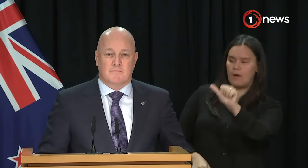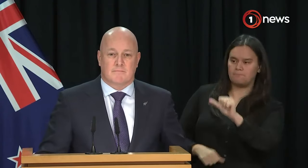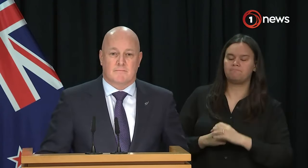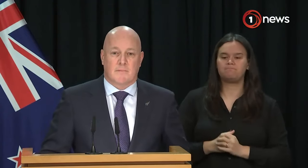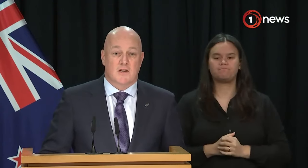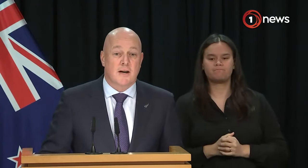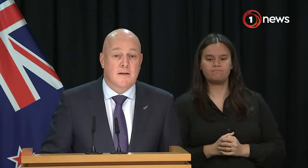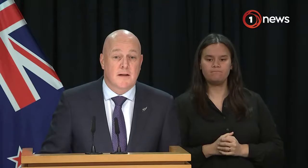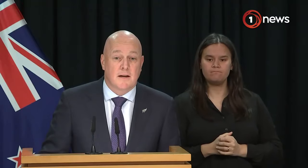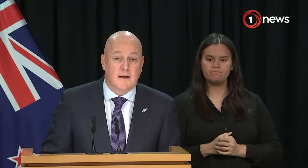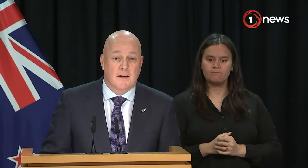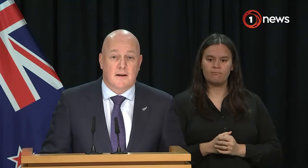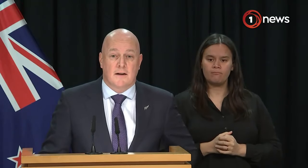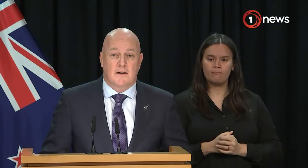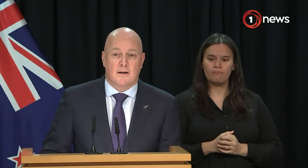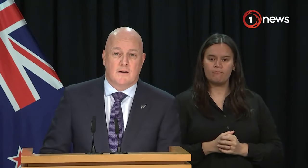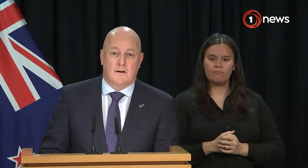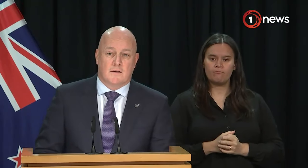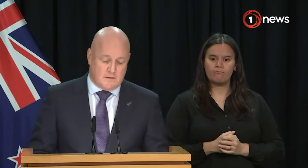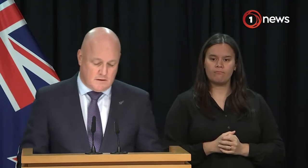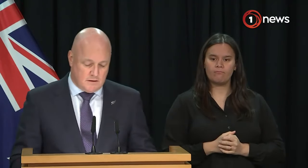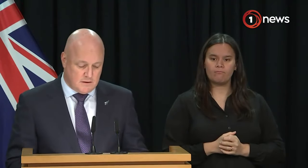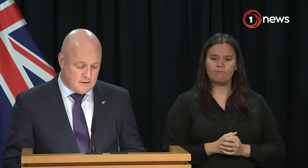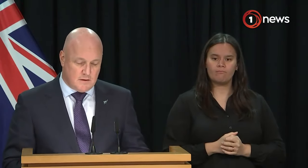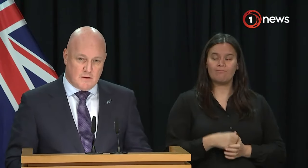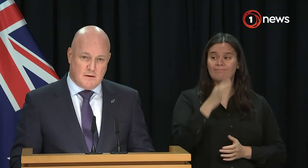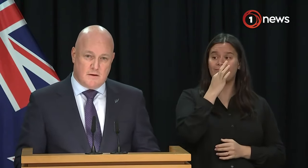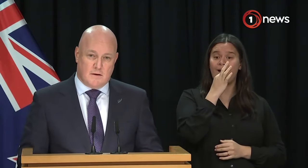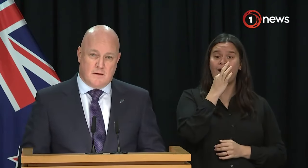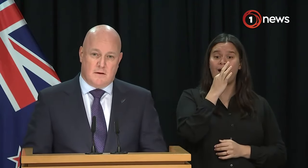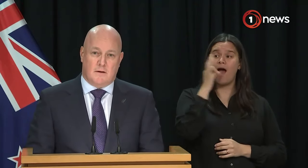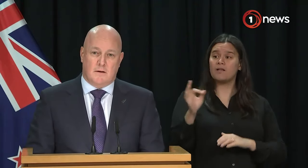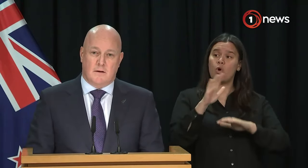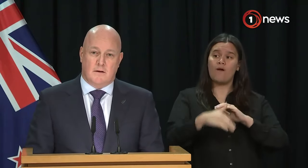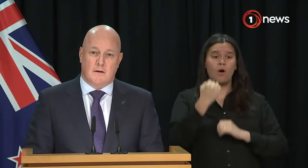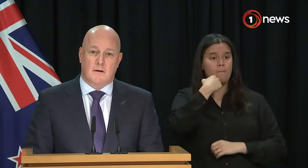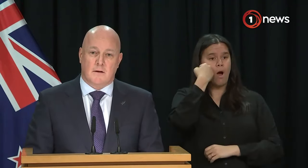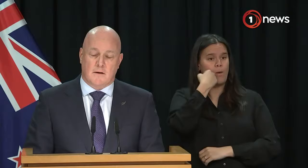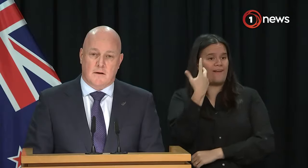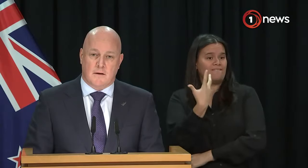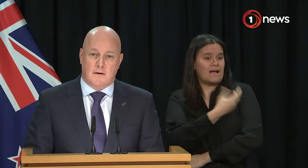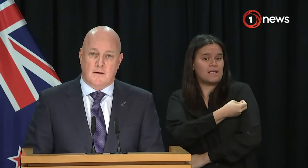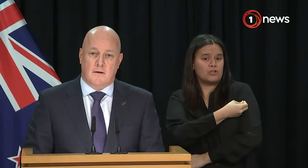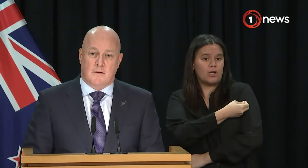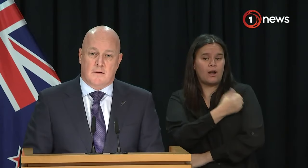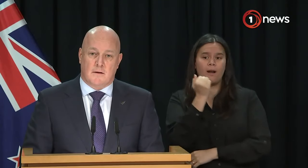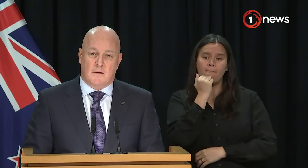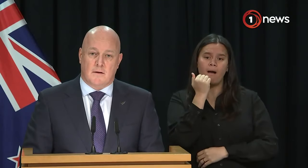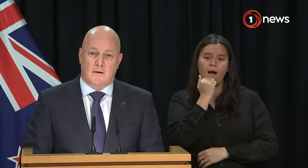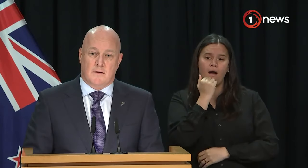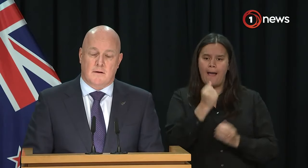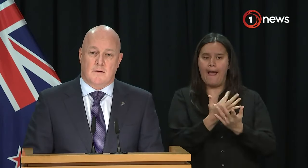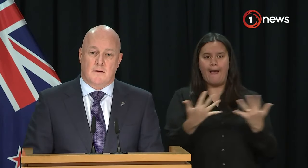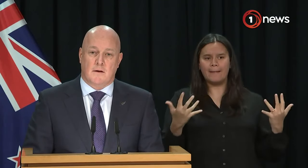what's happening with the Māori vaccination rates that you announced early on? That's only